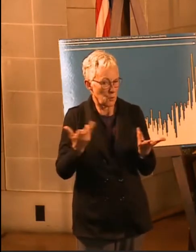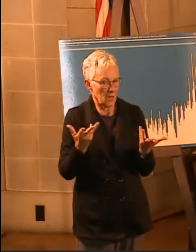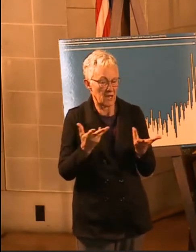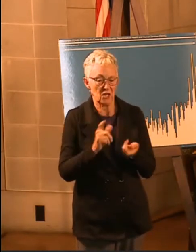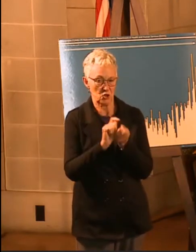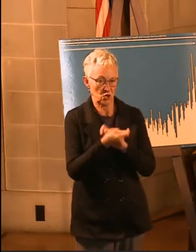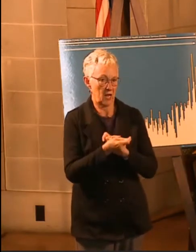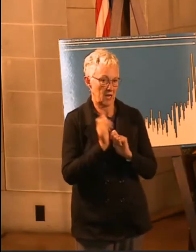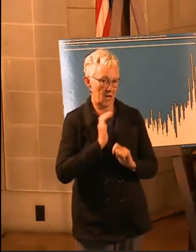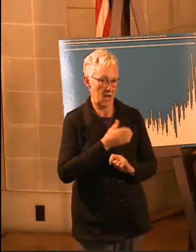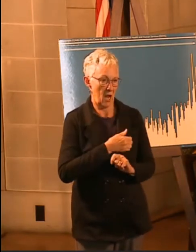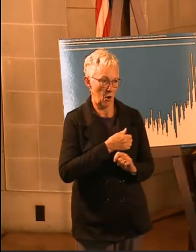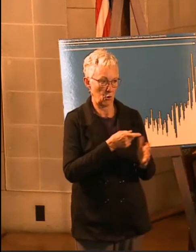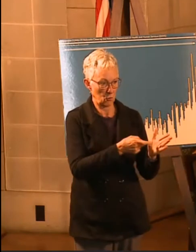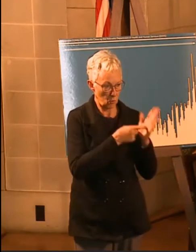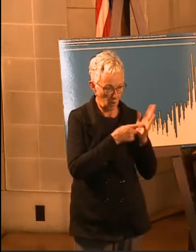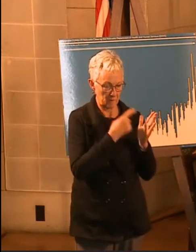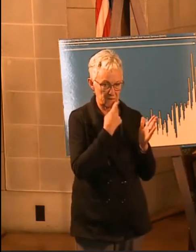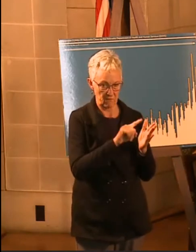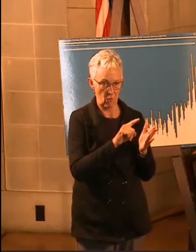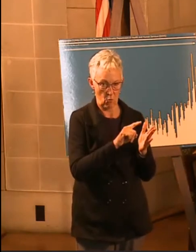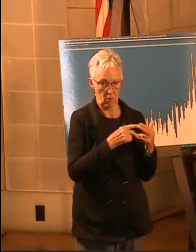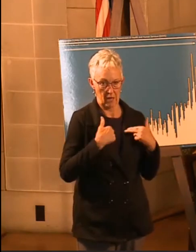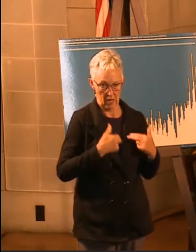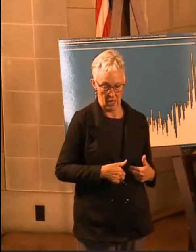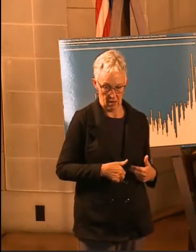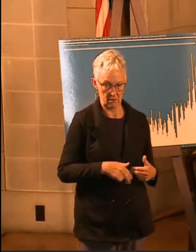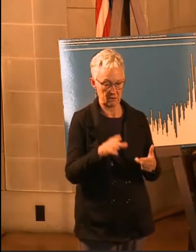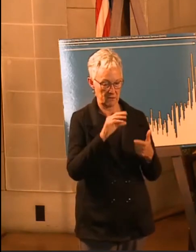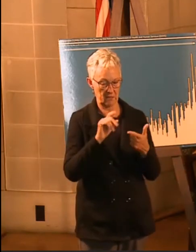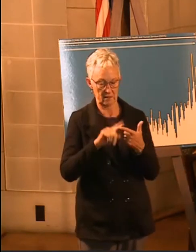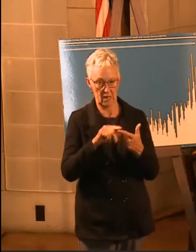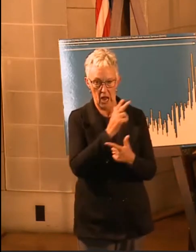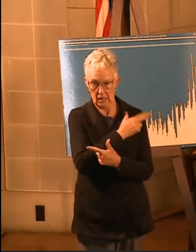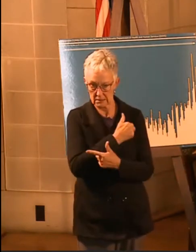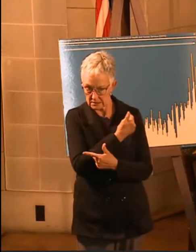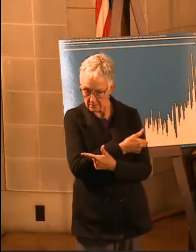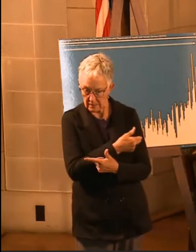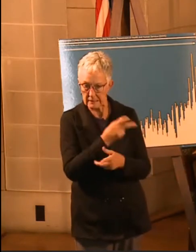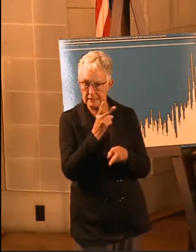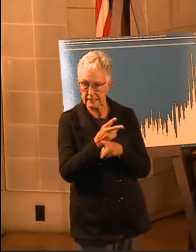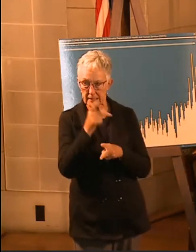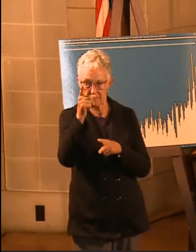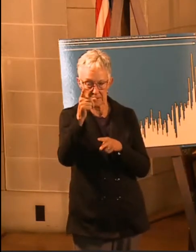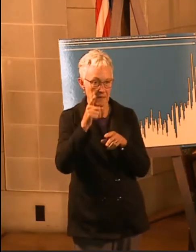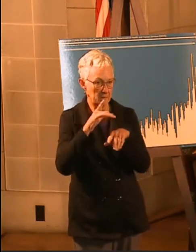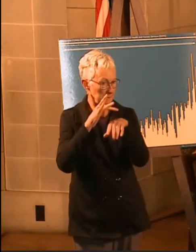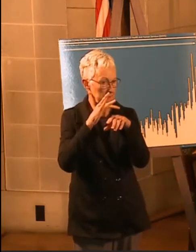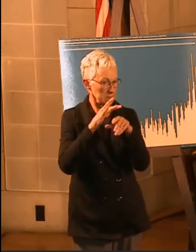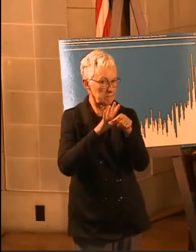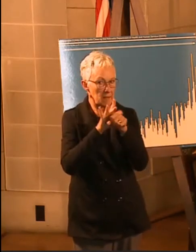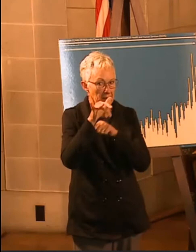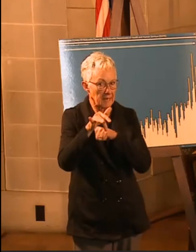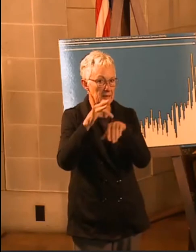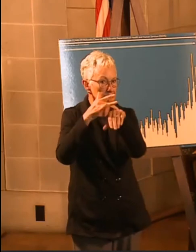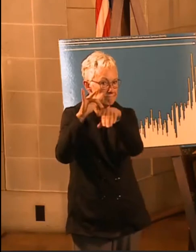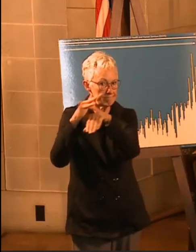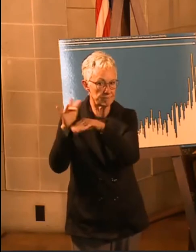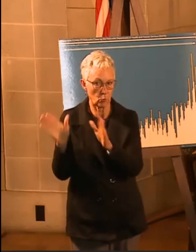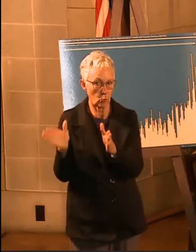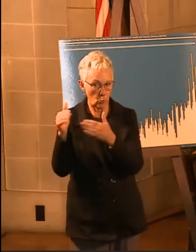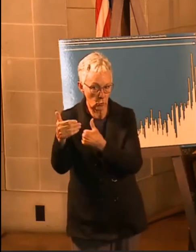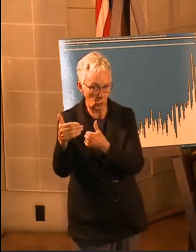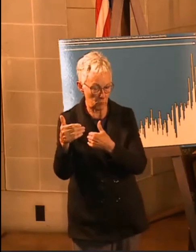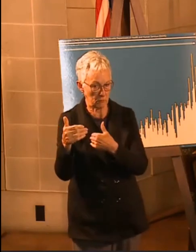to our hospitals, and then our communications program around, again, renewed emphasis on practicing our tools to slow down the spread of the virus.